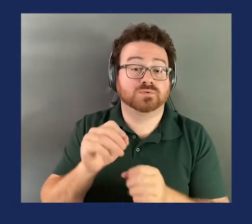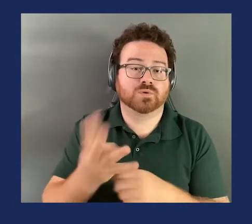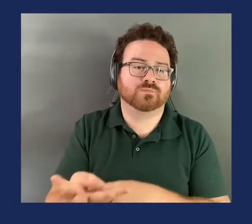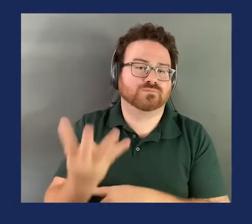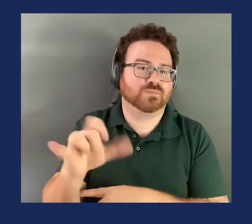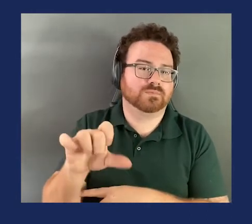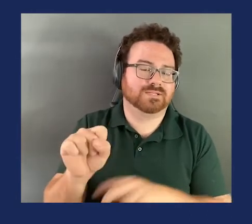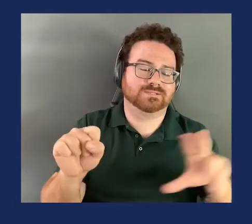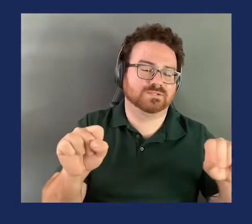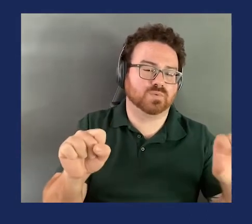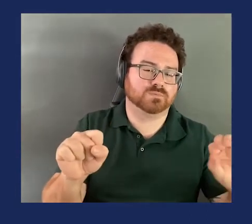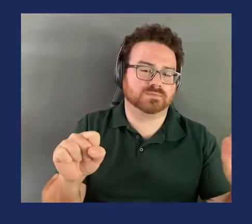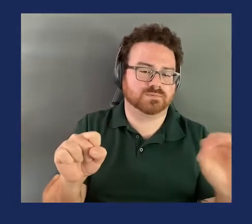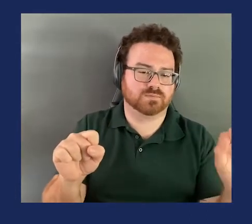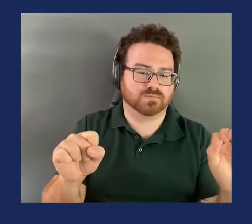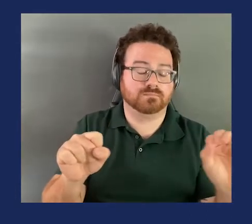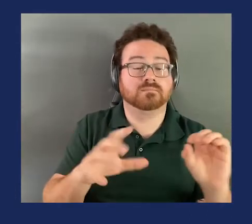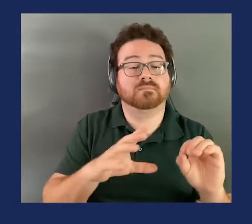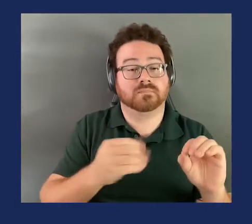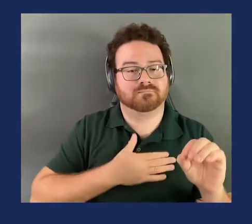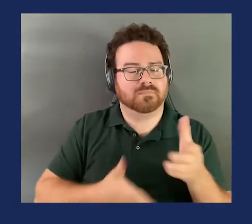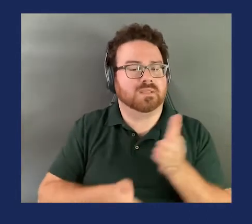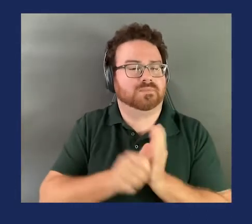noes are zero, and the amendment of the chair is adopted.